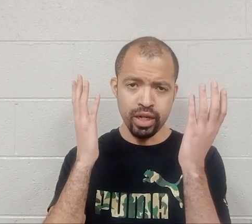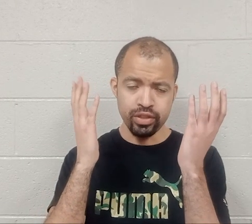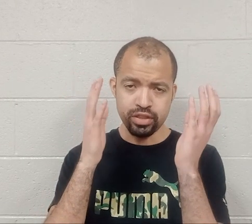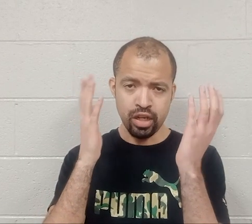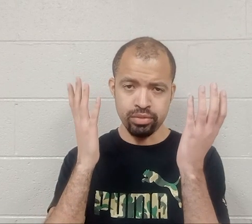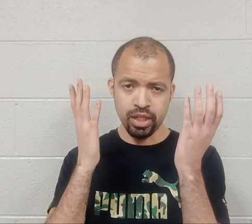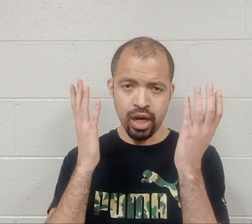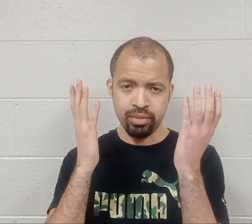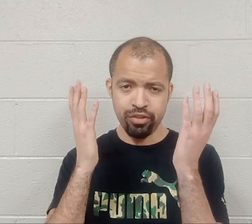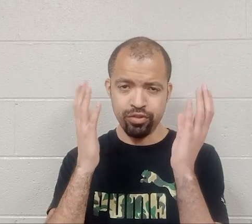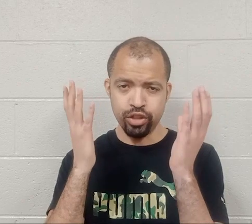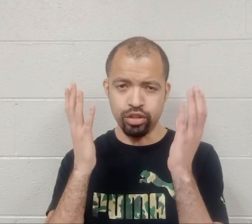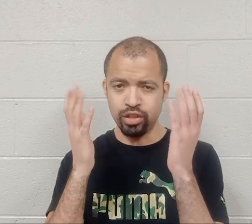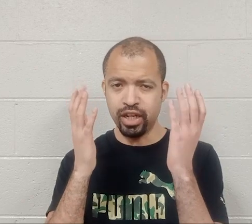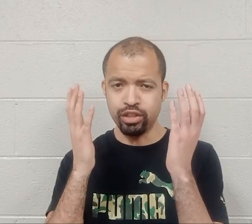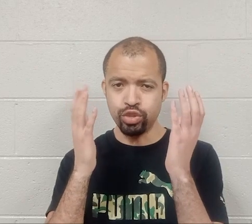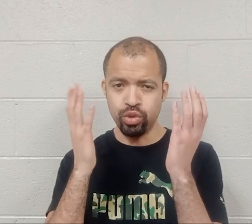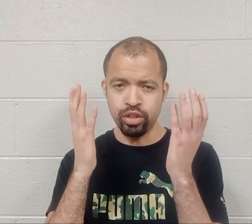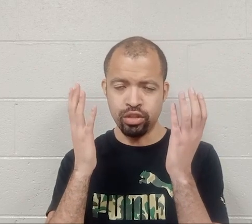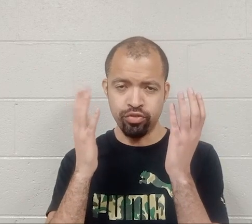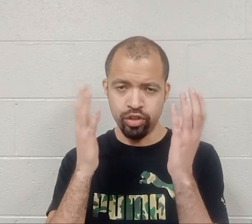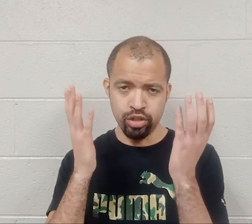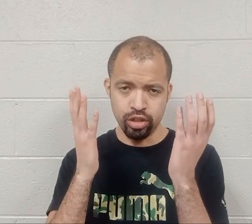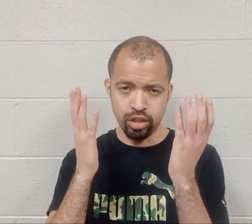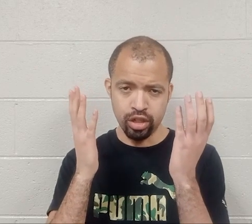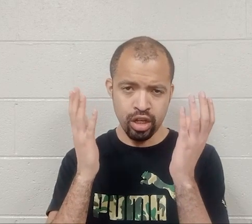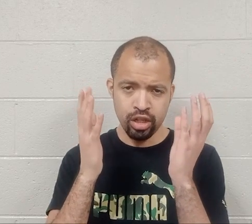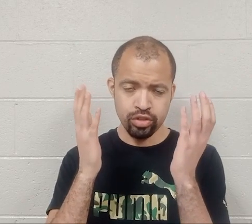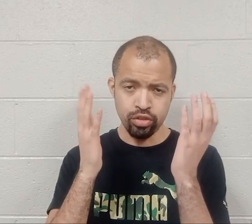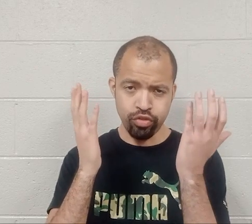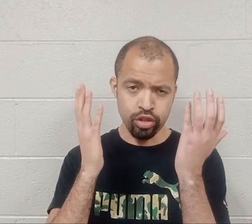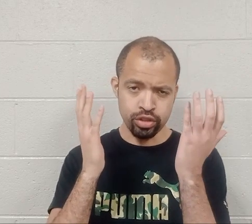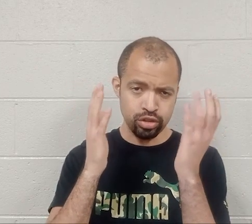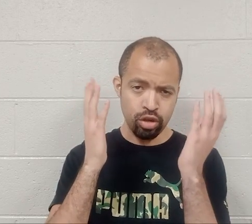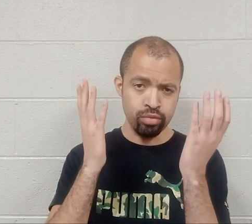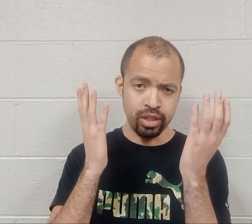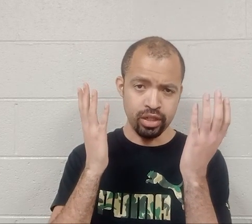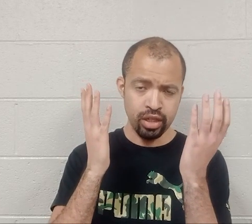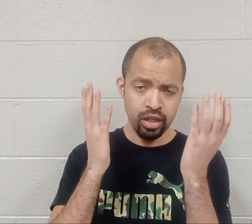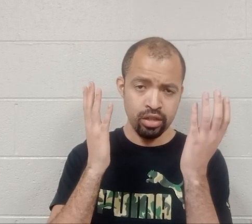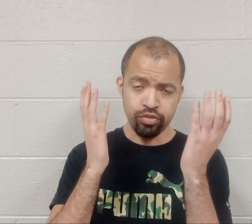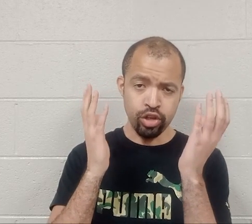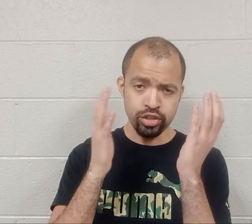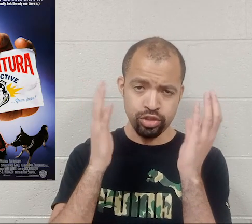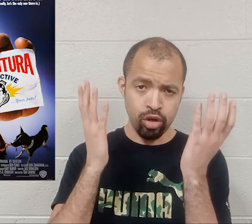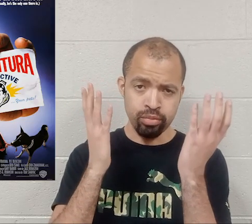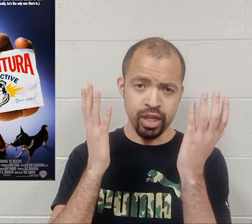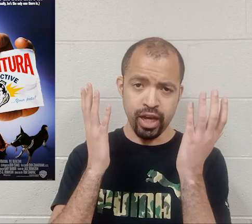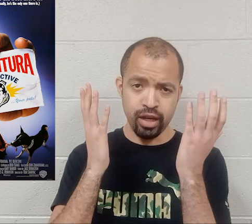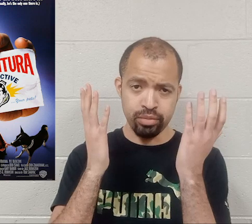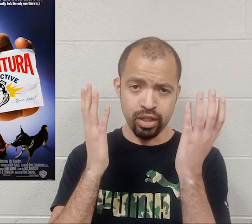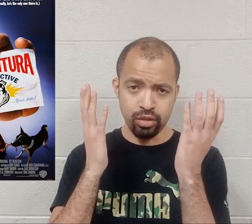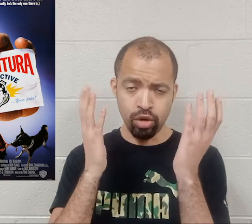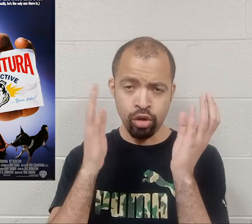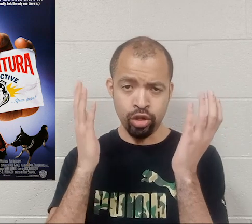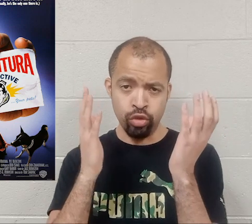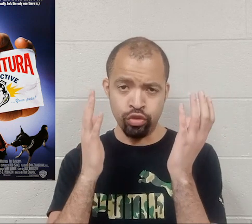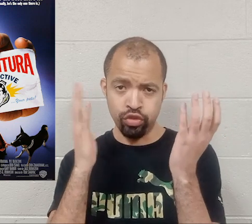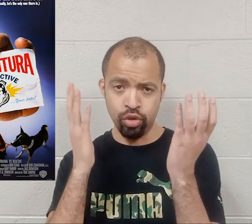but at the same time, I feel like it's really inferior to the first installment. The first installment had me rolling on the floor